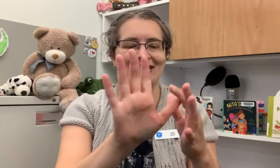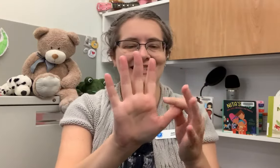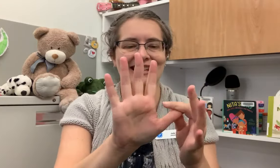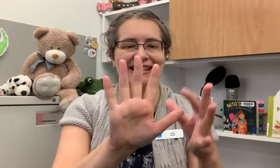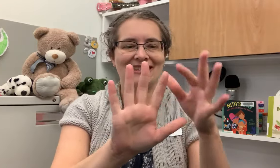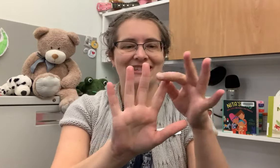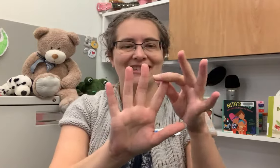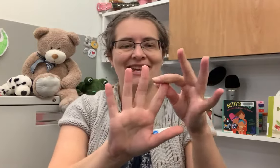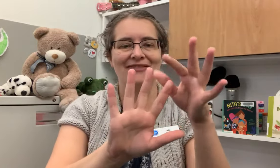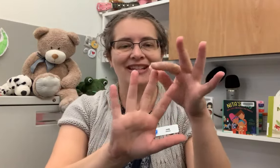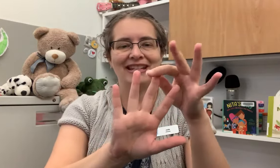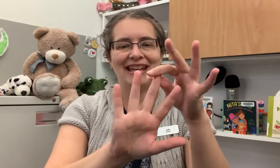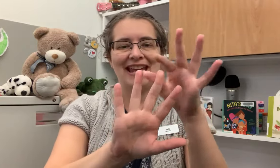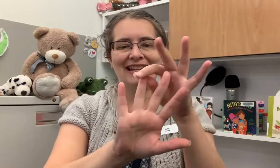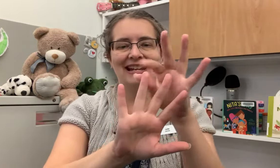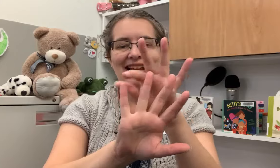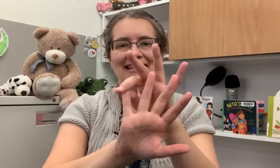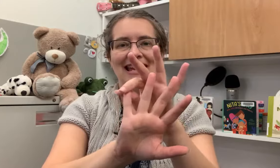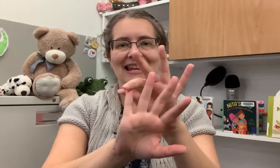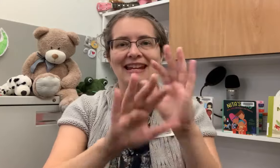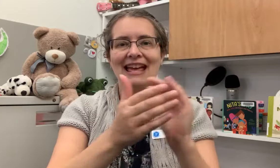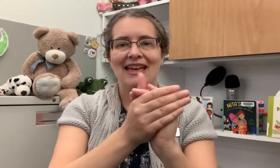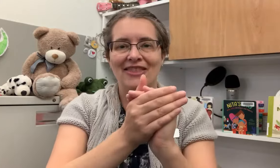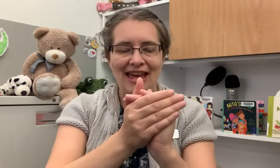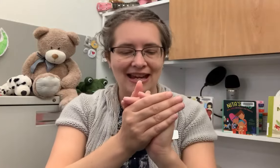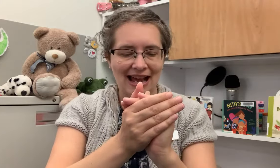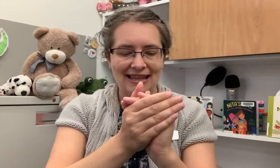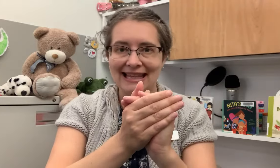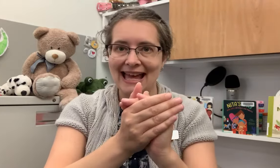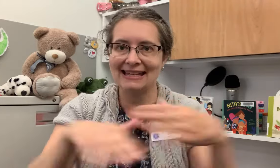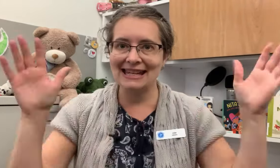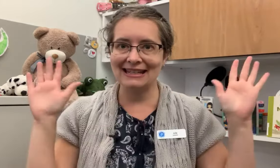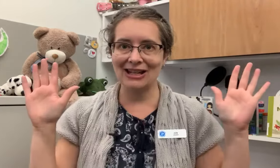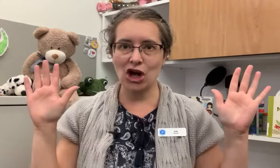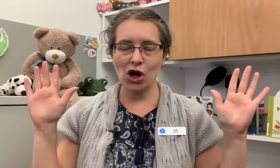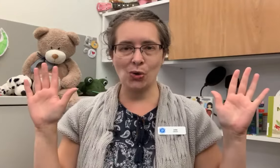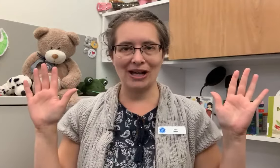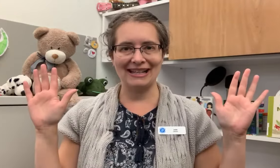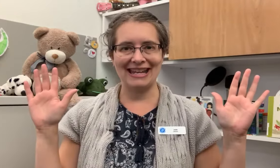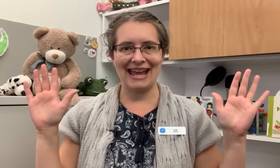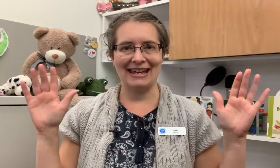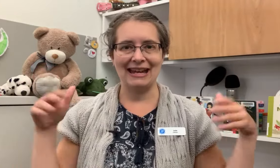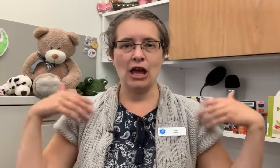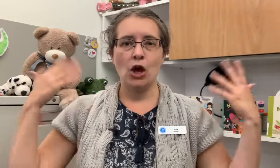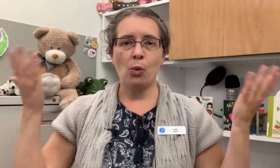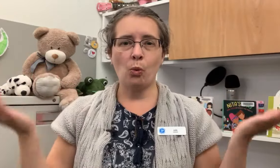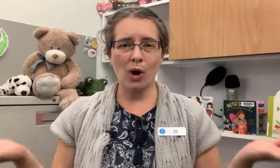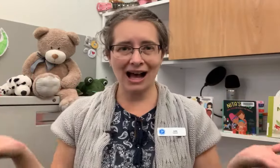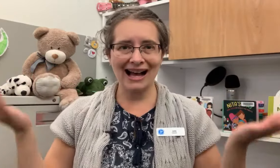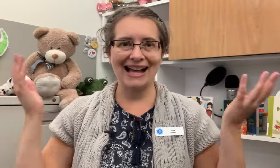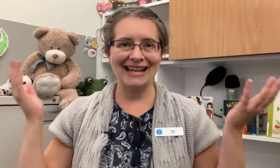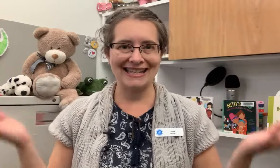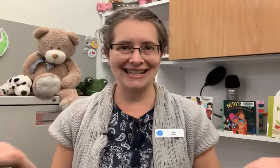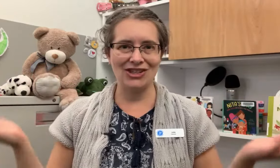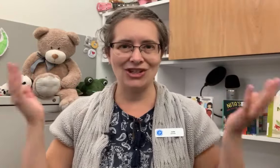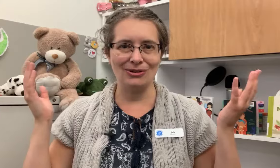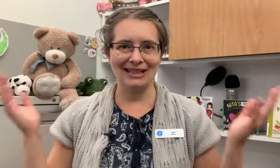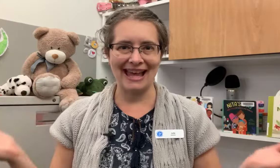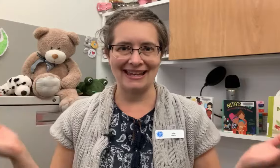6, 7, 8, 9, 10, then I let it go again. Why did you let